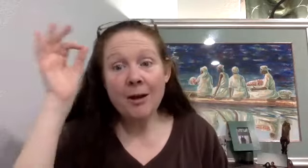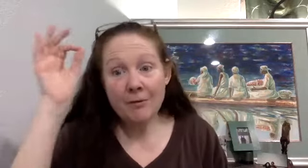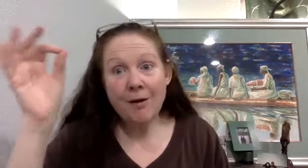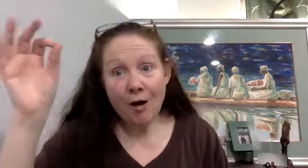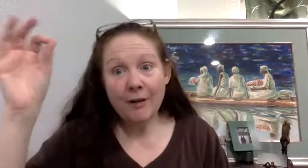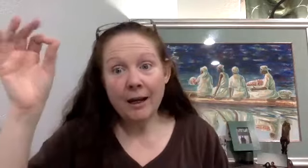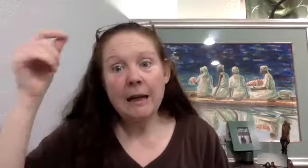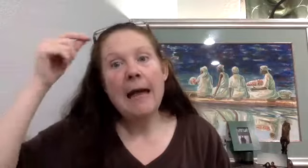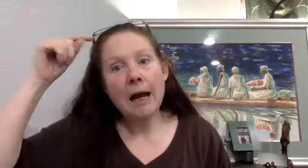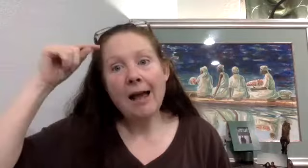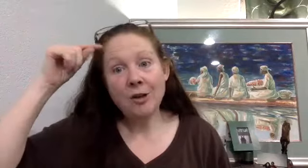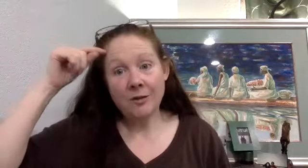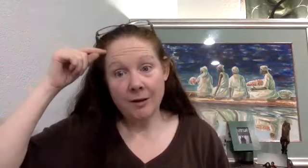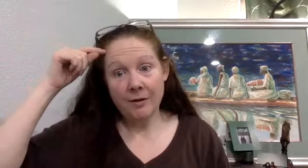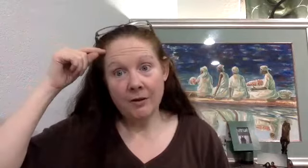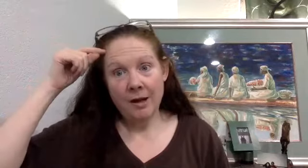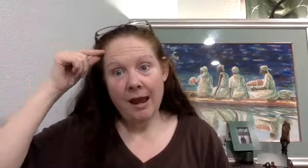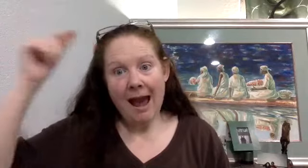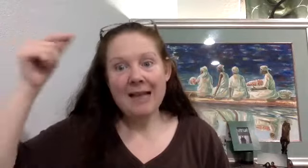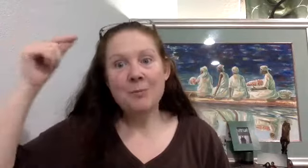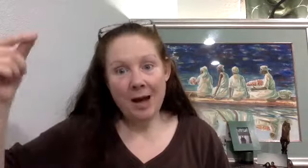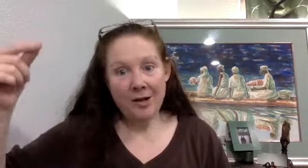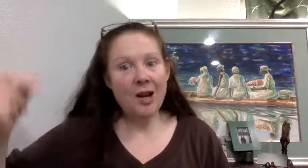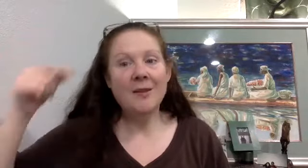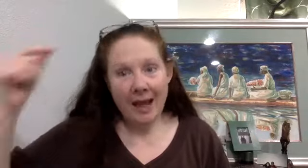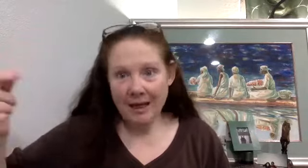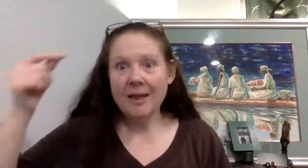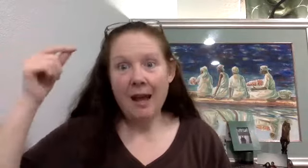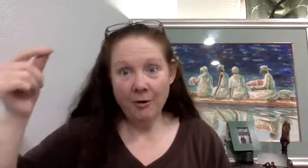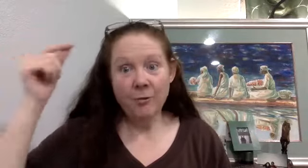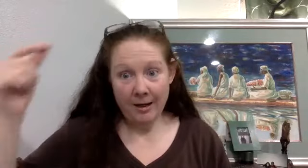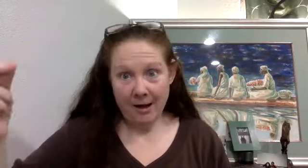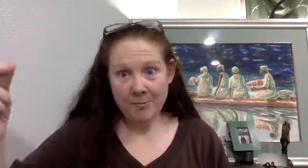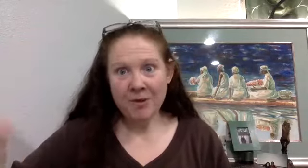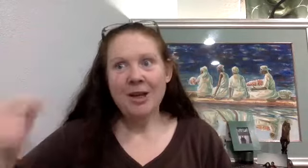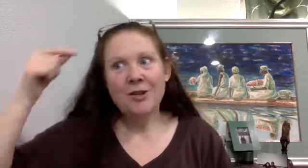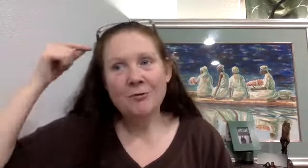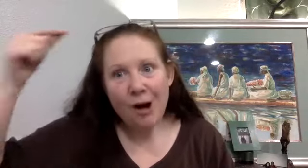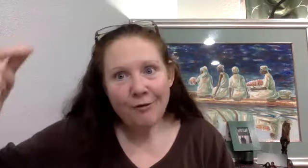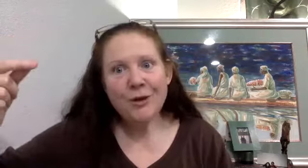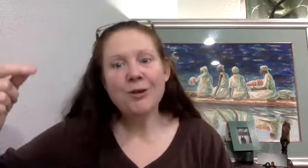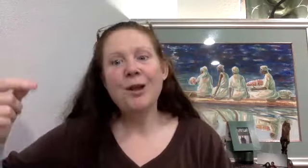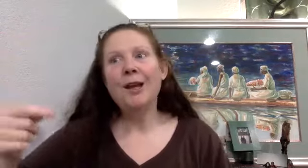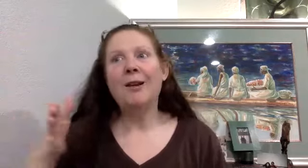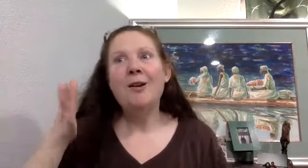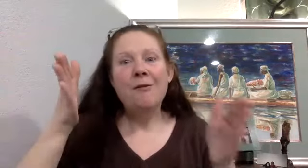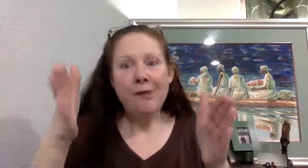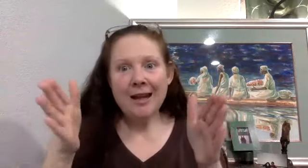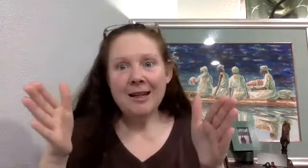evolving consciousness as much as anything else right now. Is evolving your thinking, finding